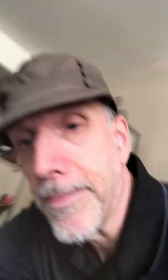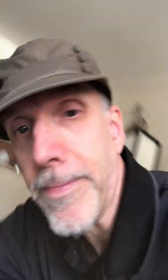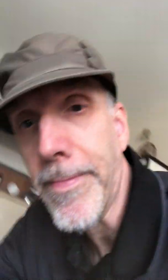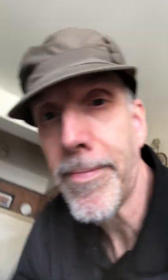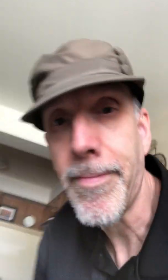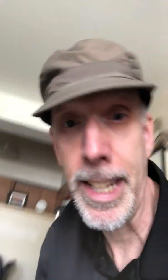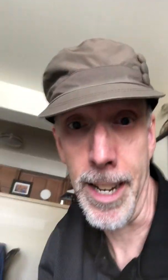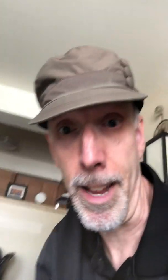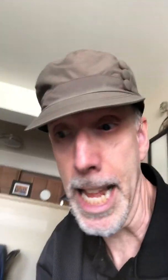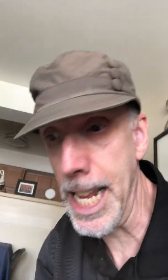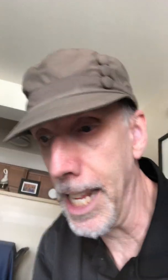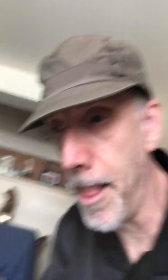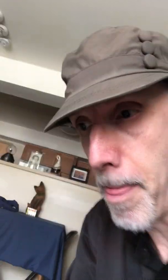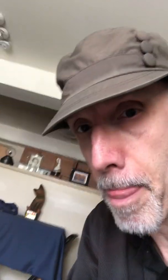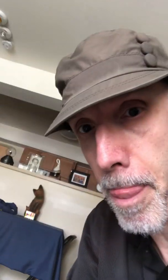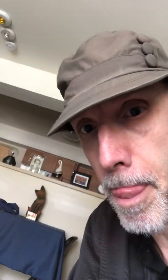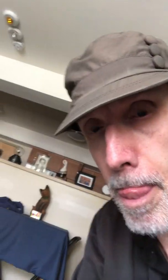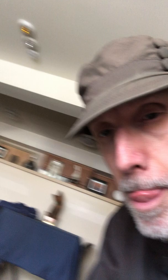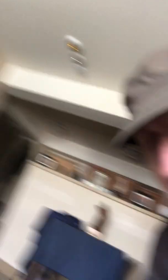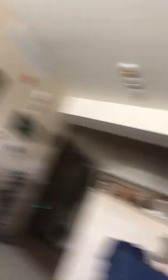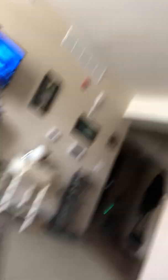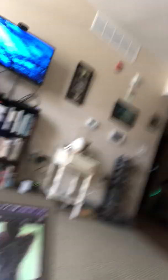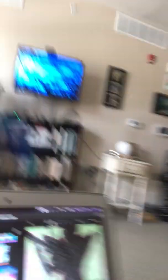I love you. you. Me.